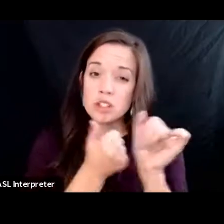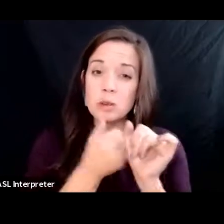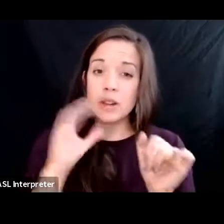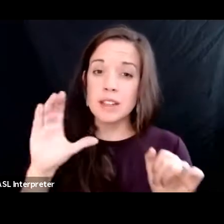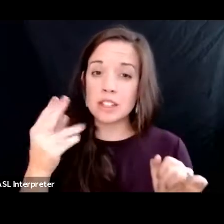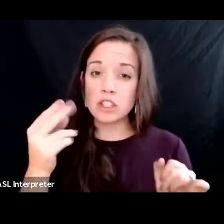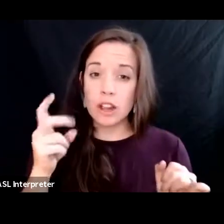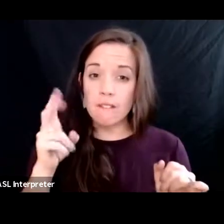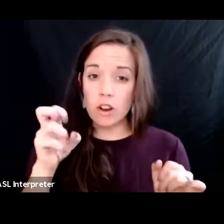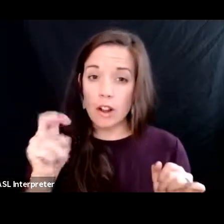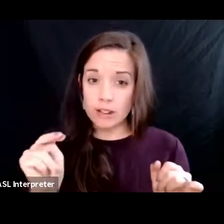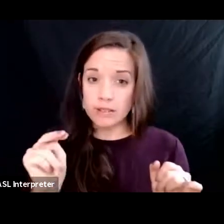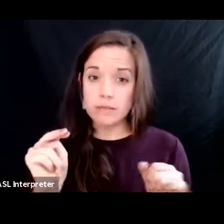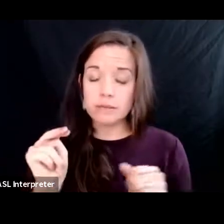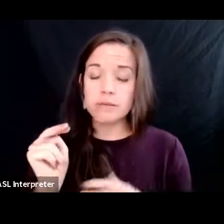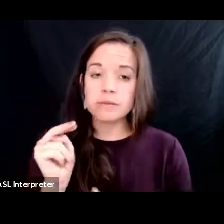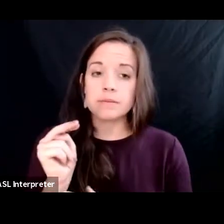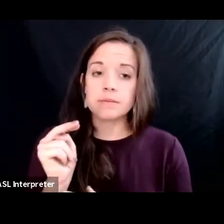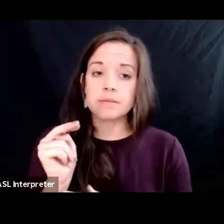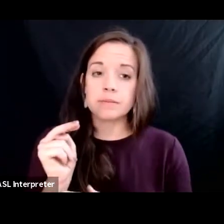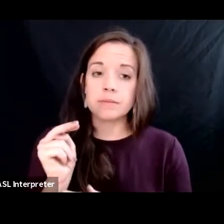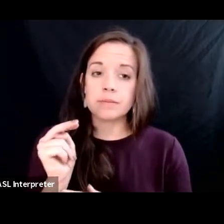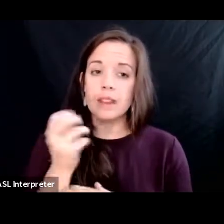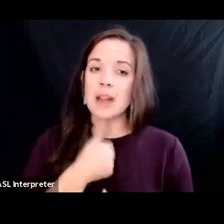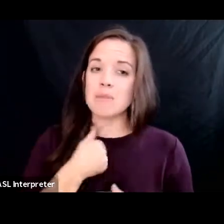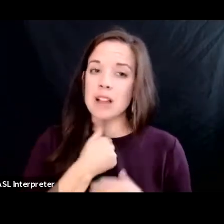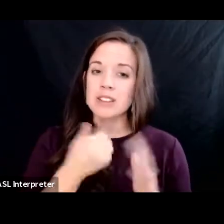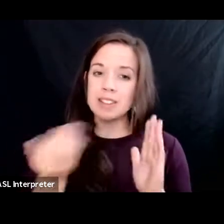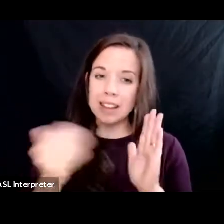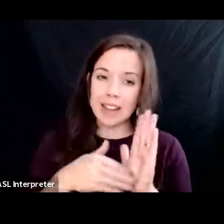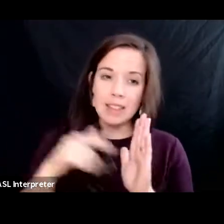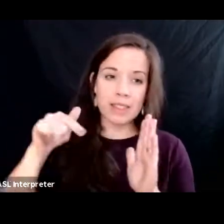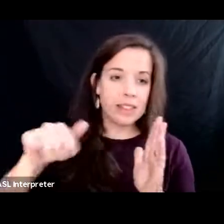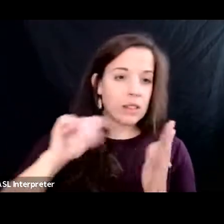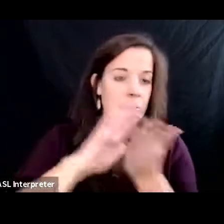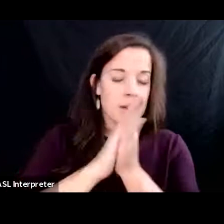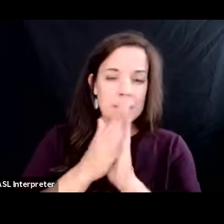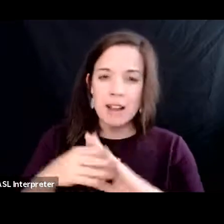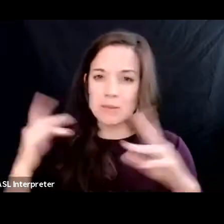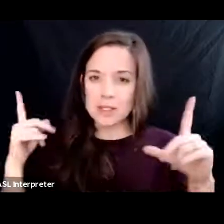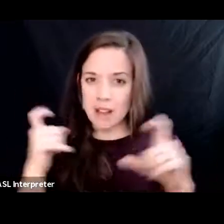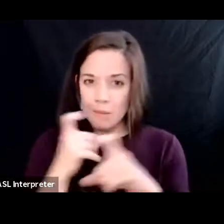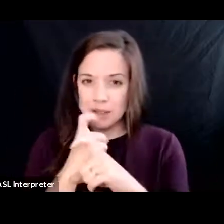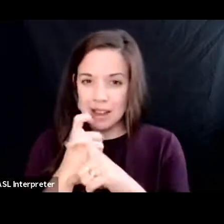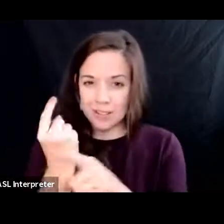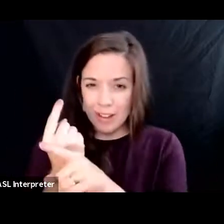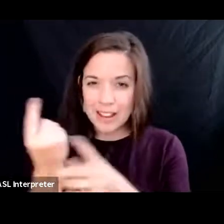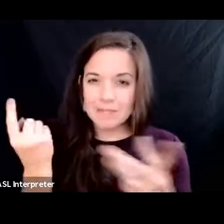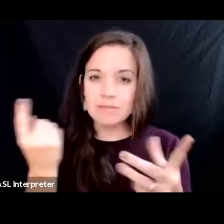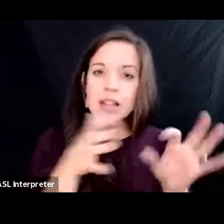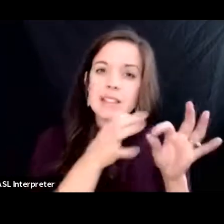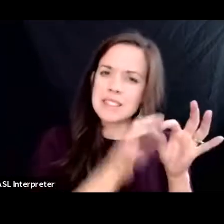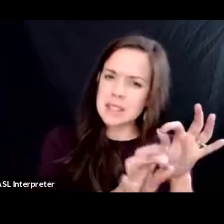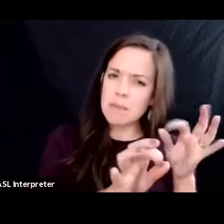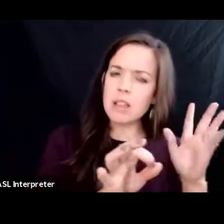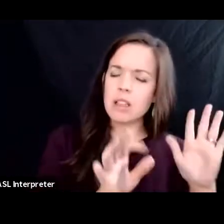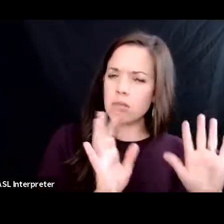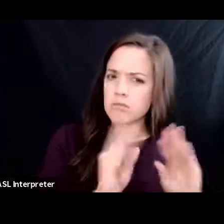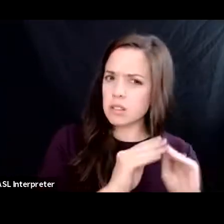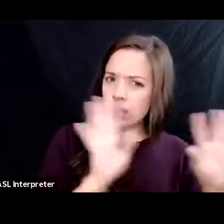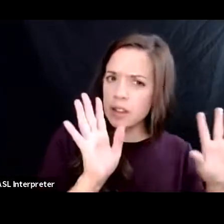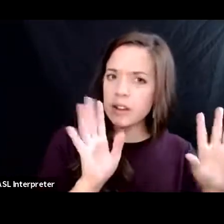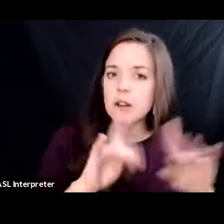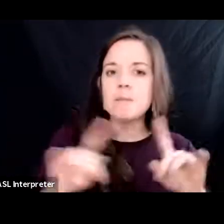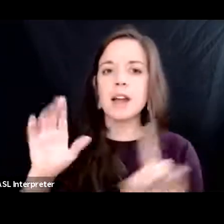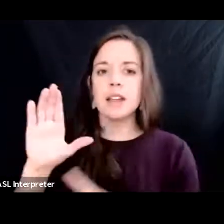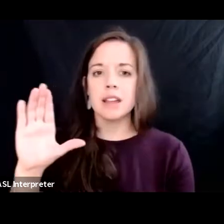judgment and i apologize again this is where it gets into the complicated side right remember it's a very simple cut and dry case but